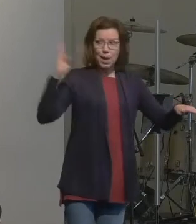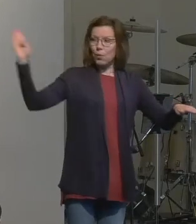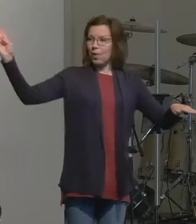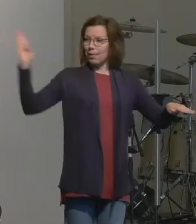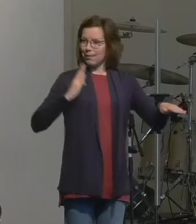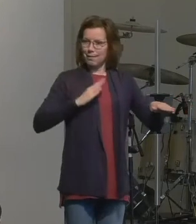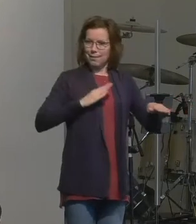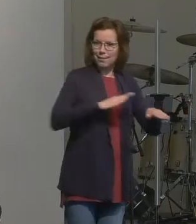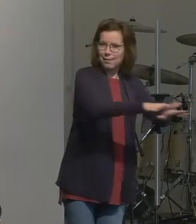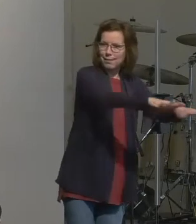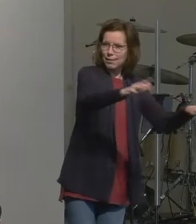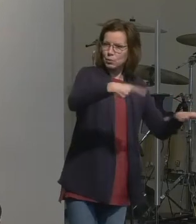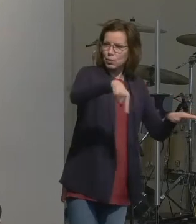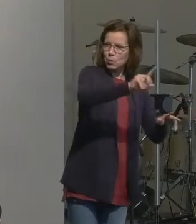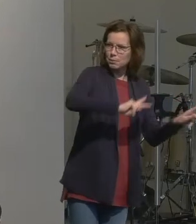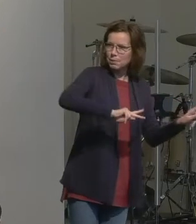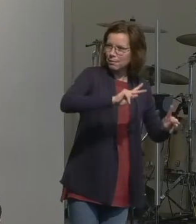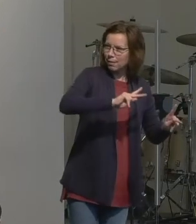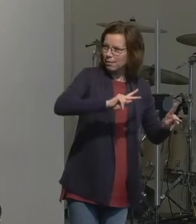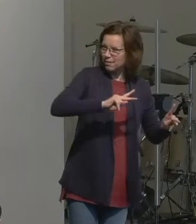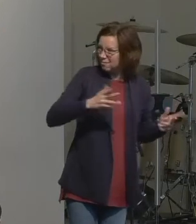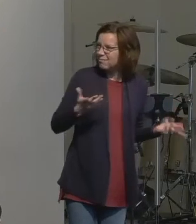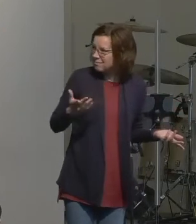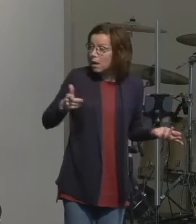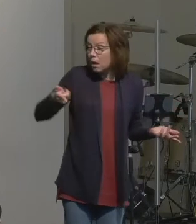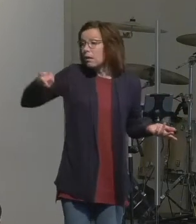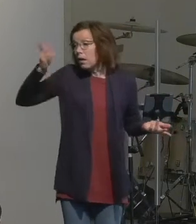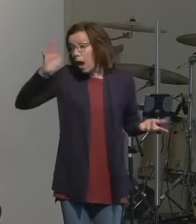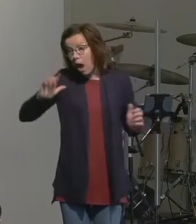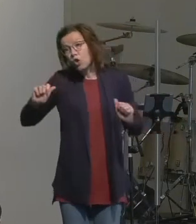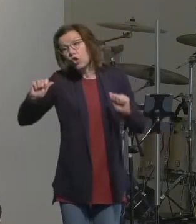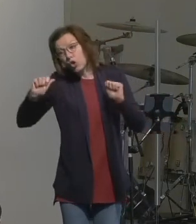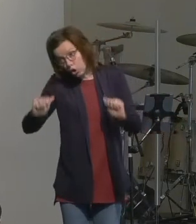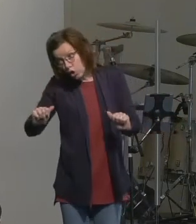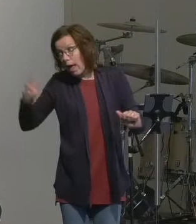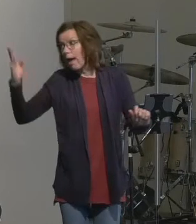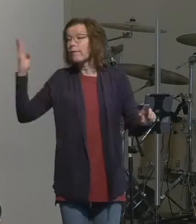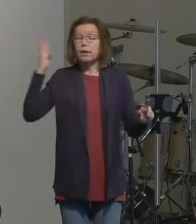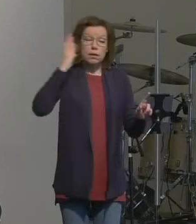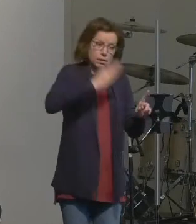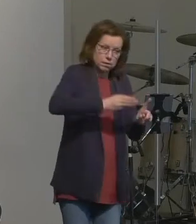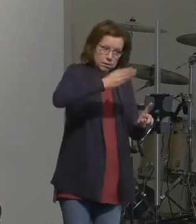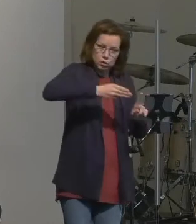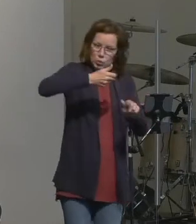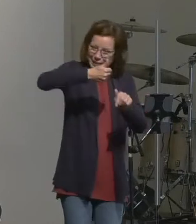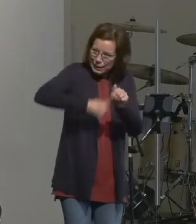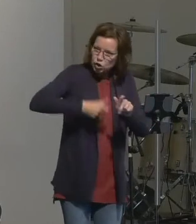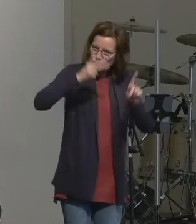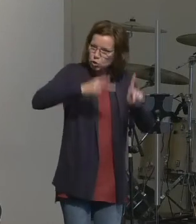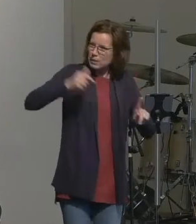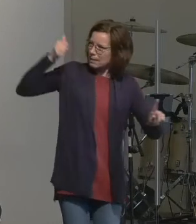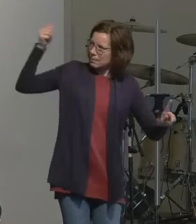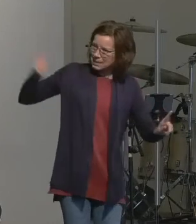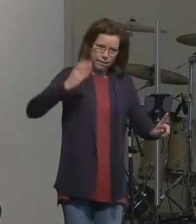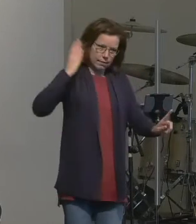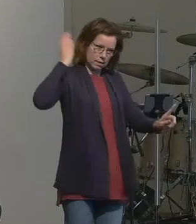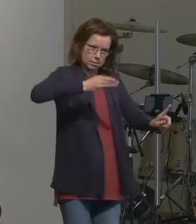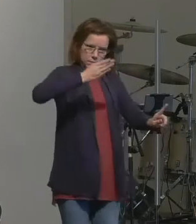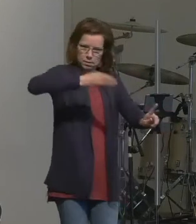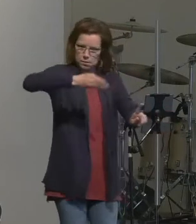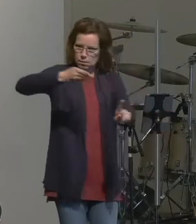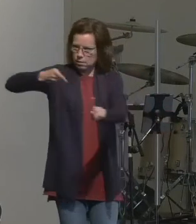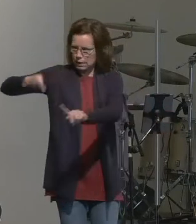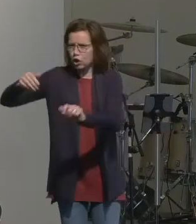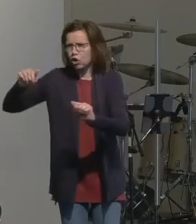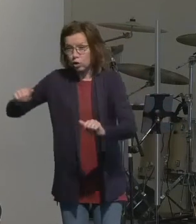you see if God didn't want to do it that way he could have just had a conversation with every person at the same time because he can do that today